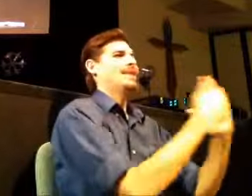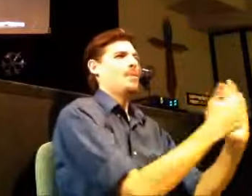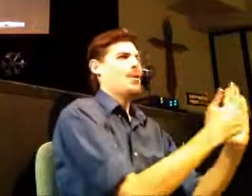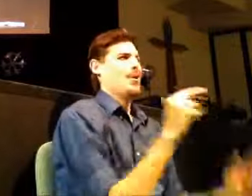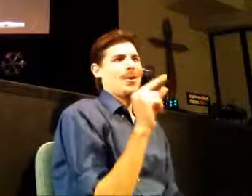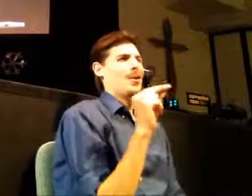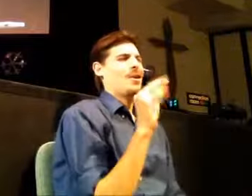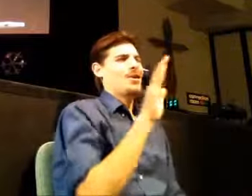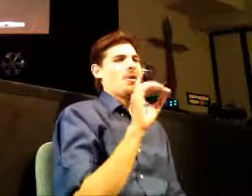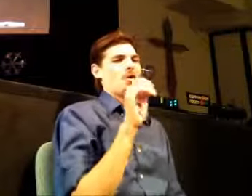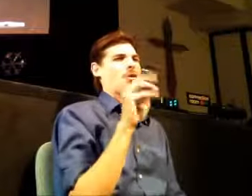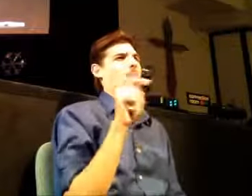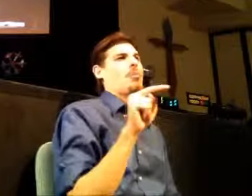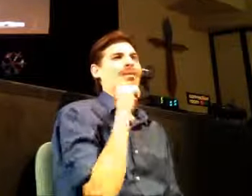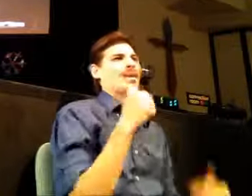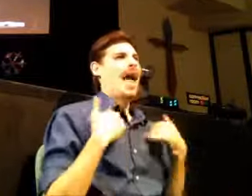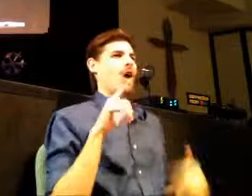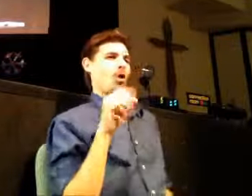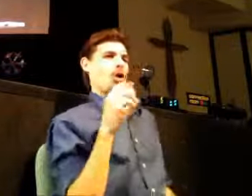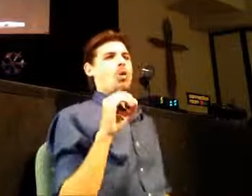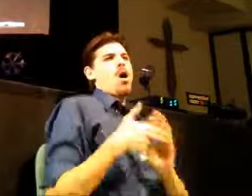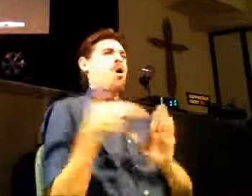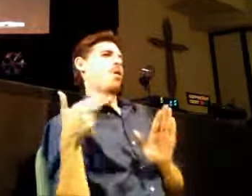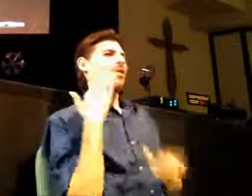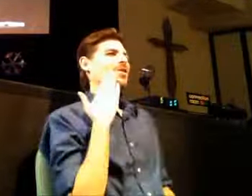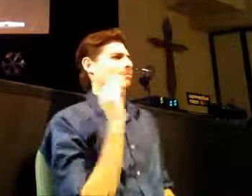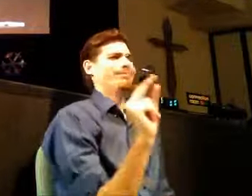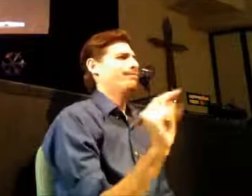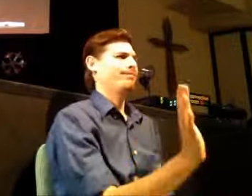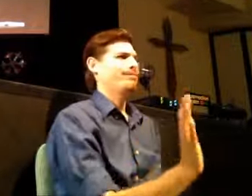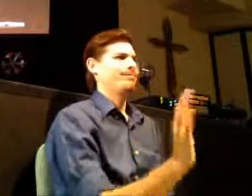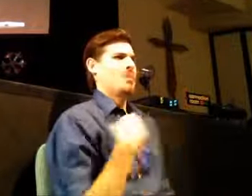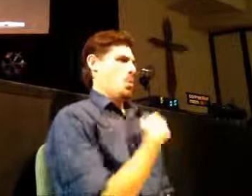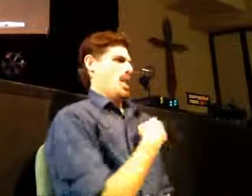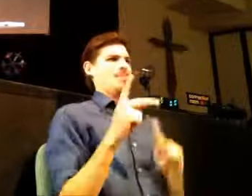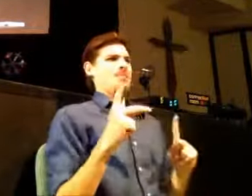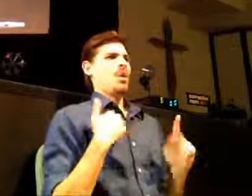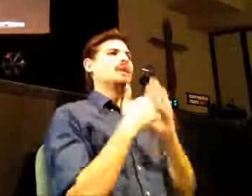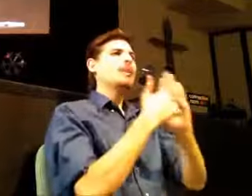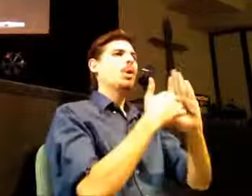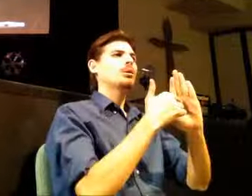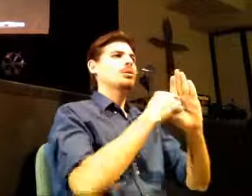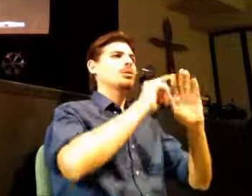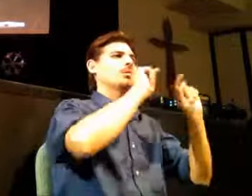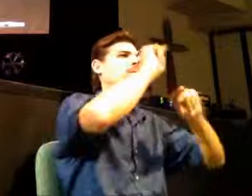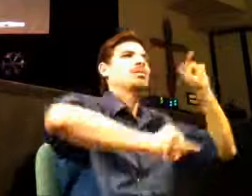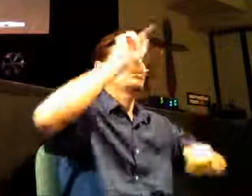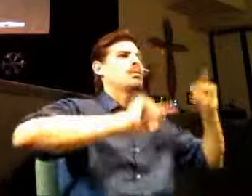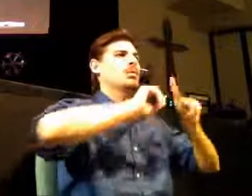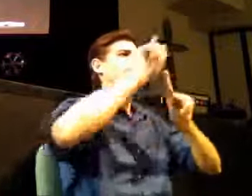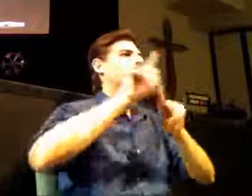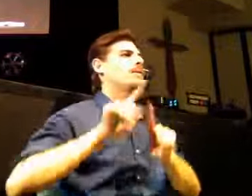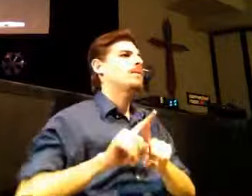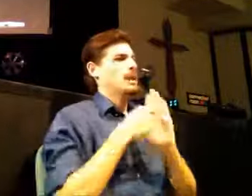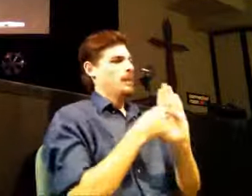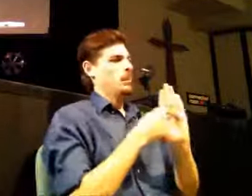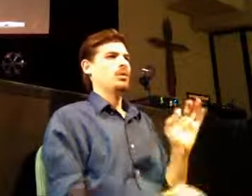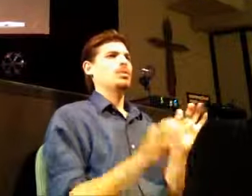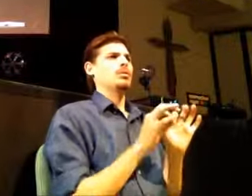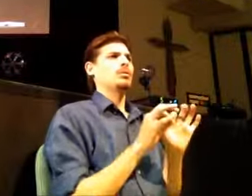your government retriever doesn't have their own logo for them. But it's humans. We do. Symbols are powerful for us as human beings. It's a cross-up in there.